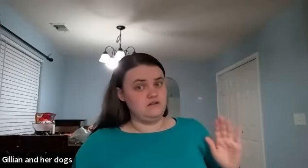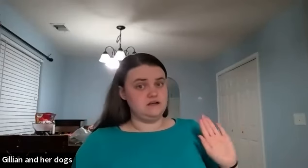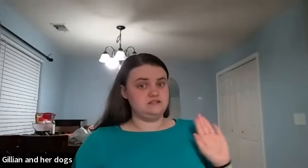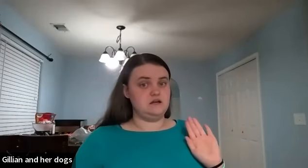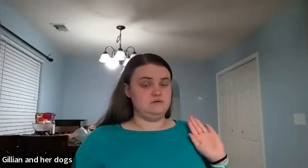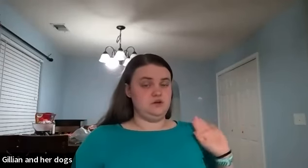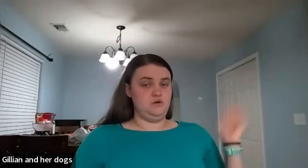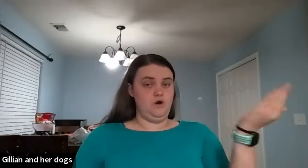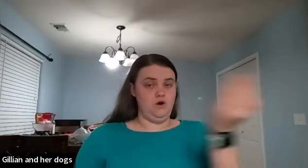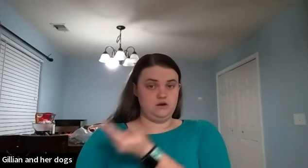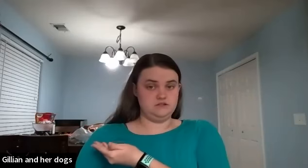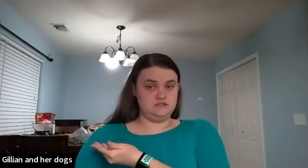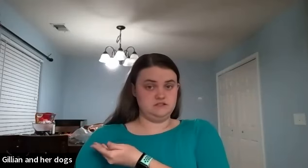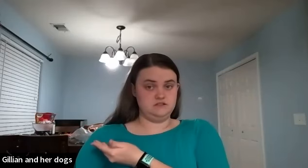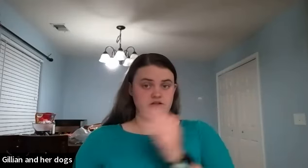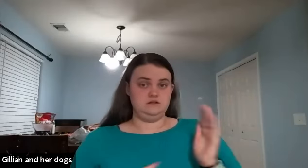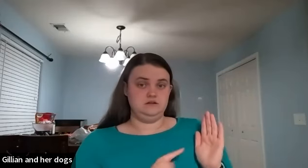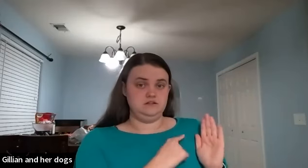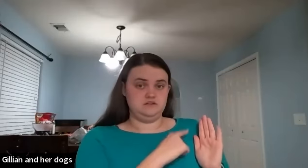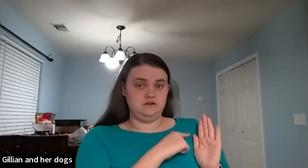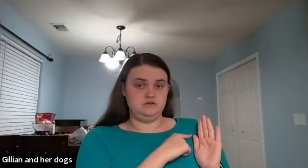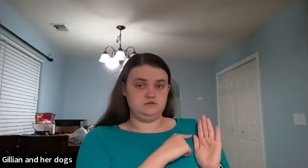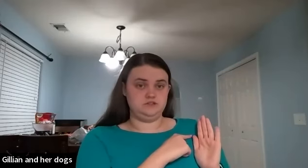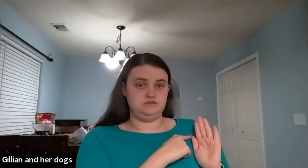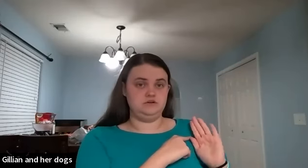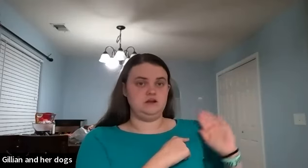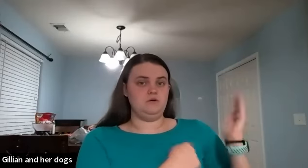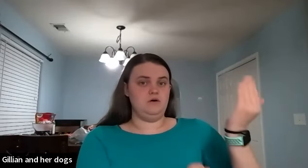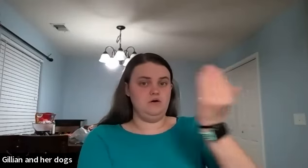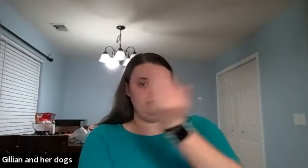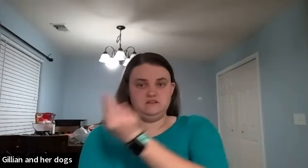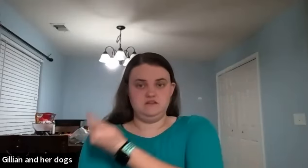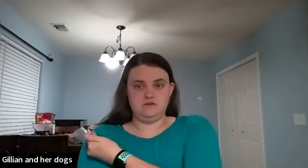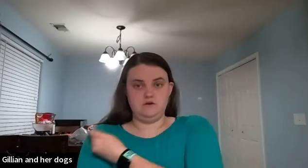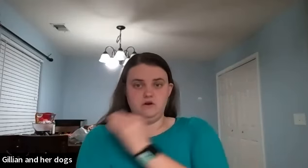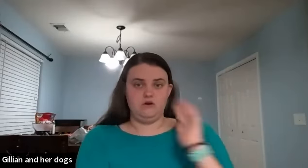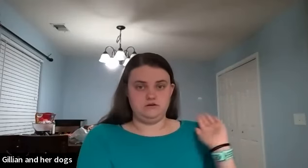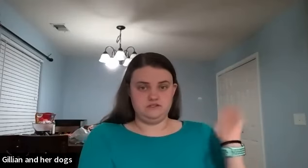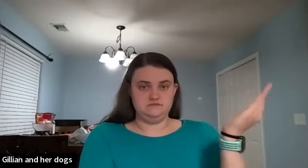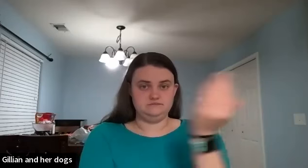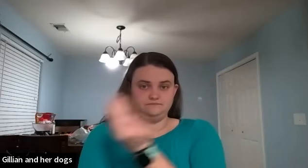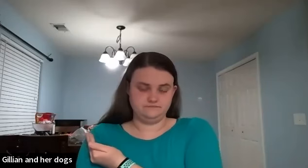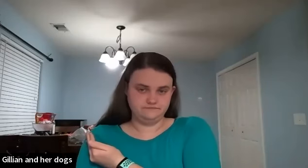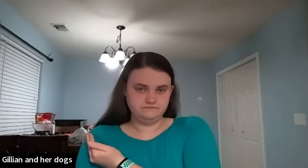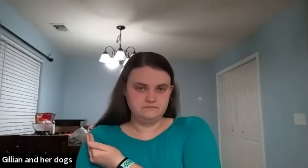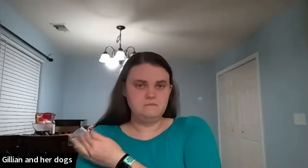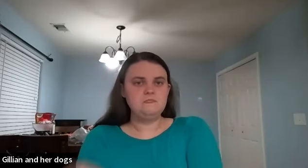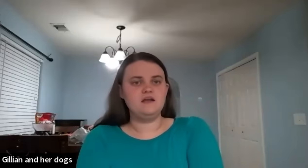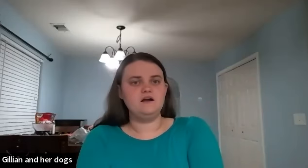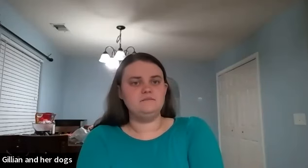class i would go ours start your one shoulder and come all the way to the other ours um